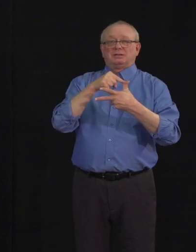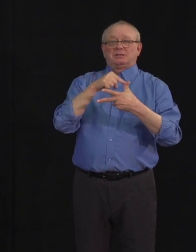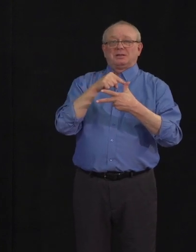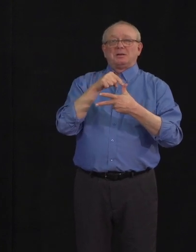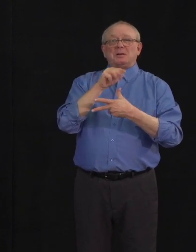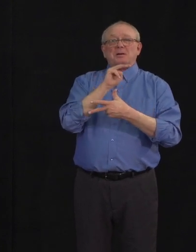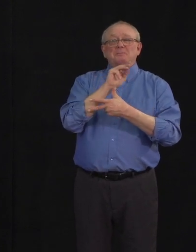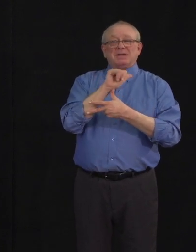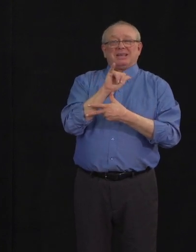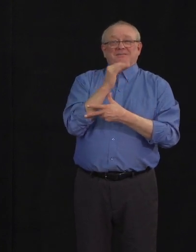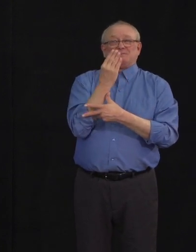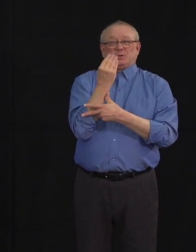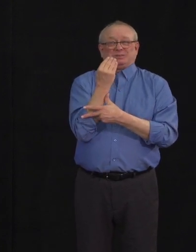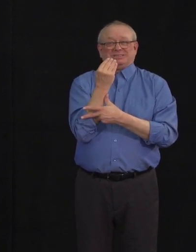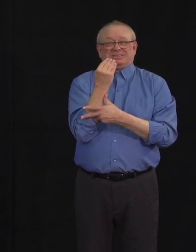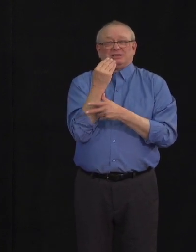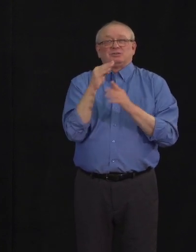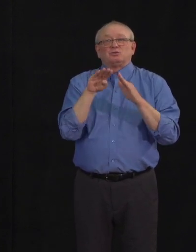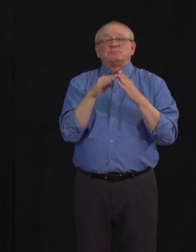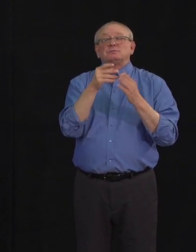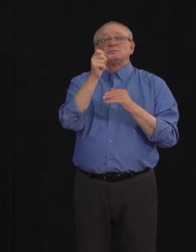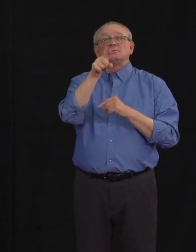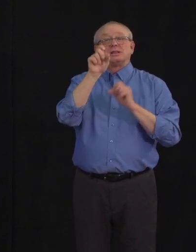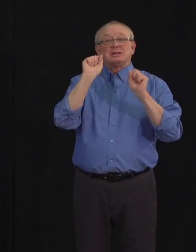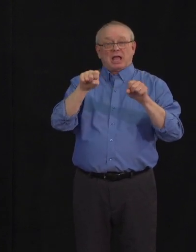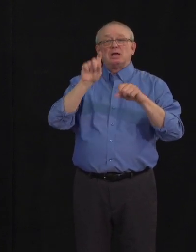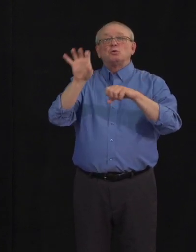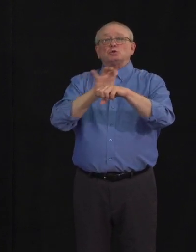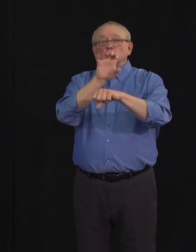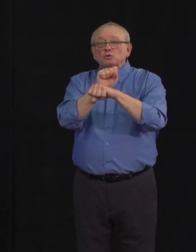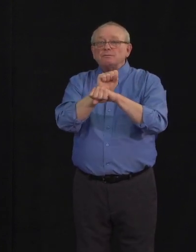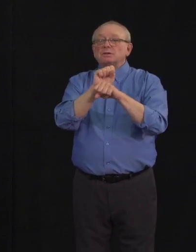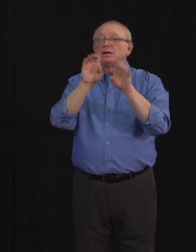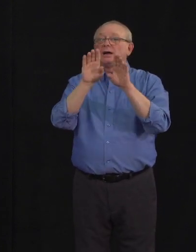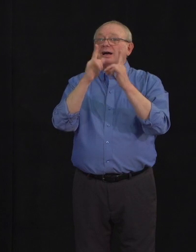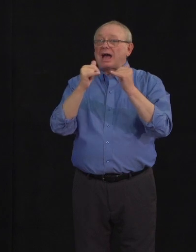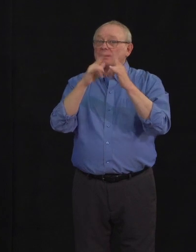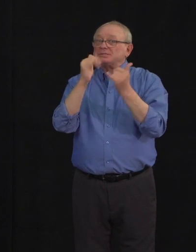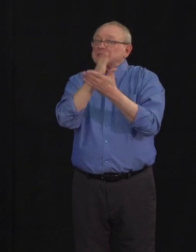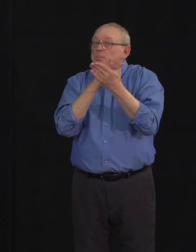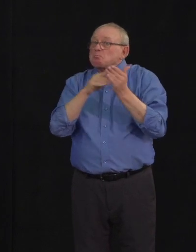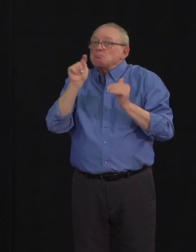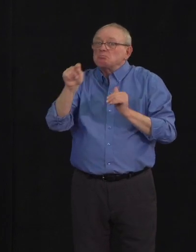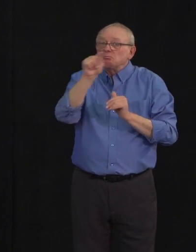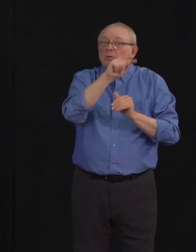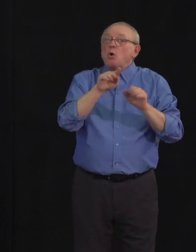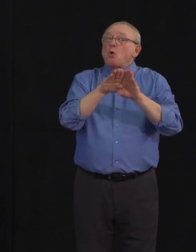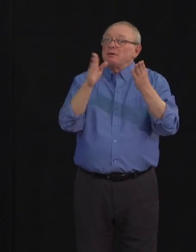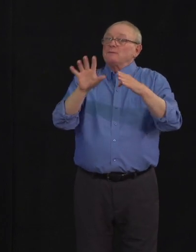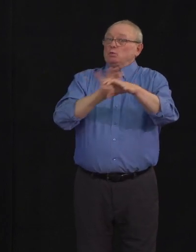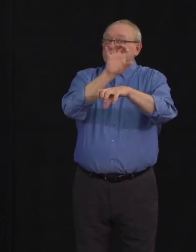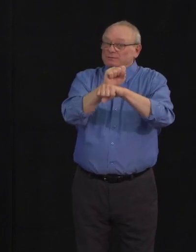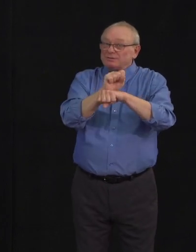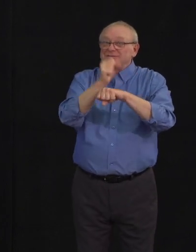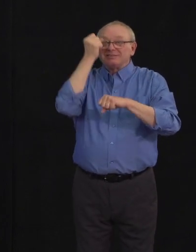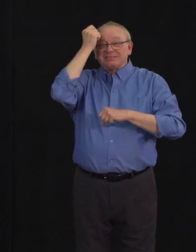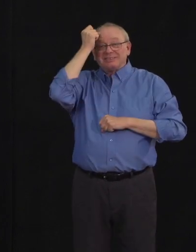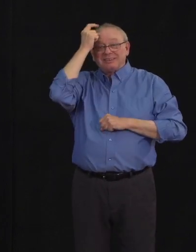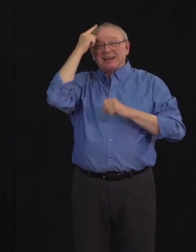systems will open for bookings at select campgrounds, with camping in those locations starting June 1.